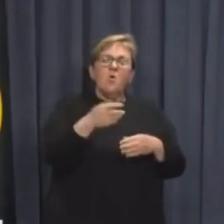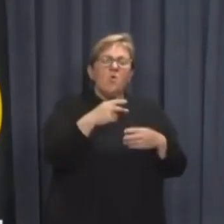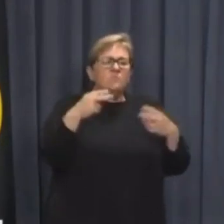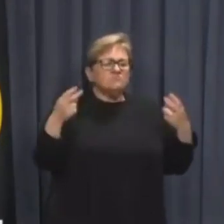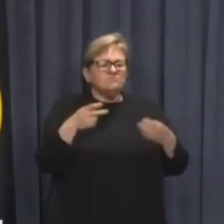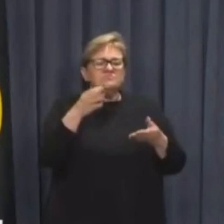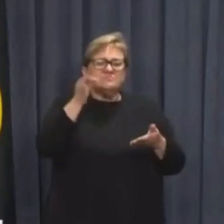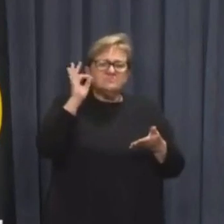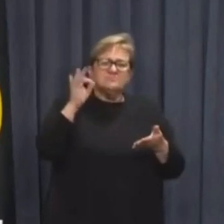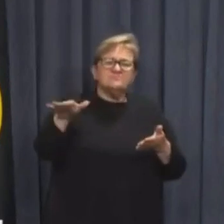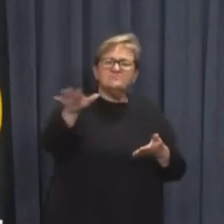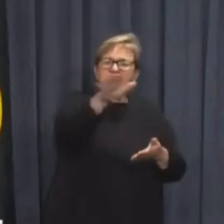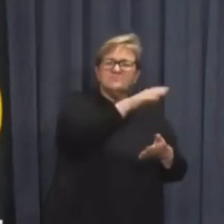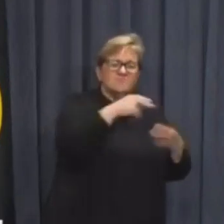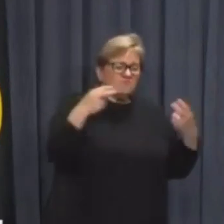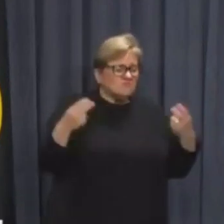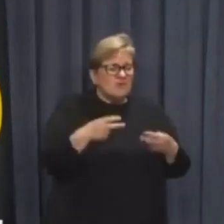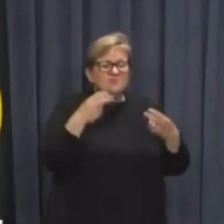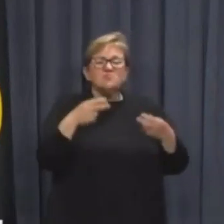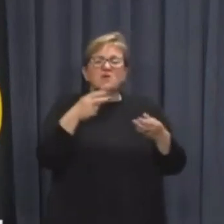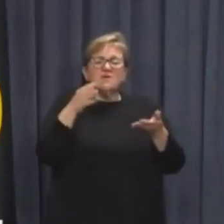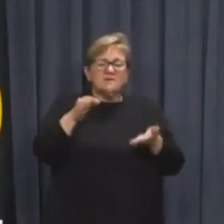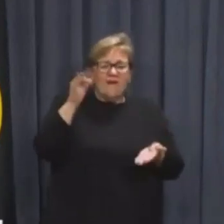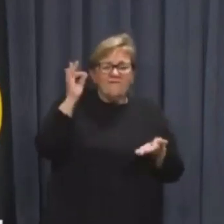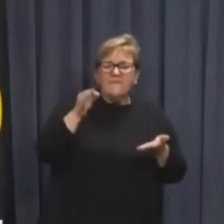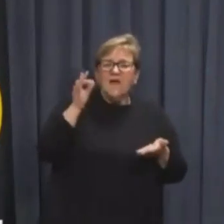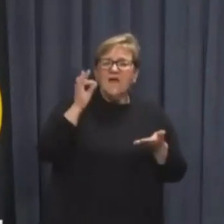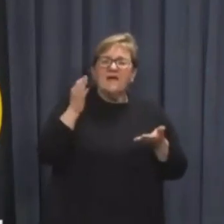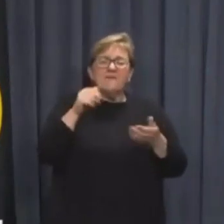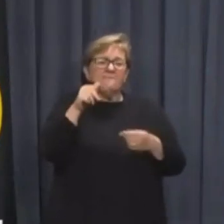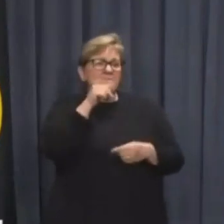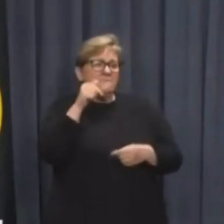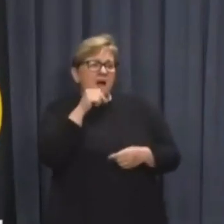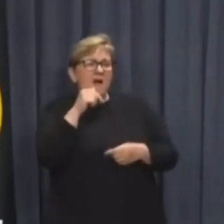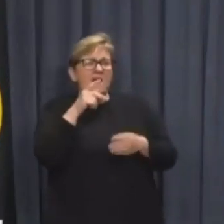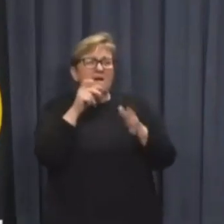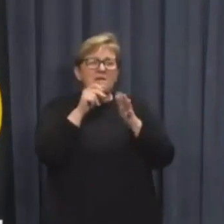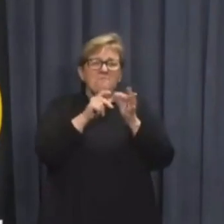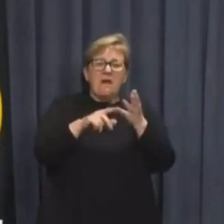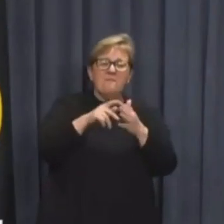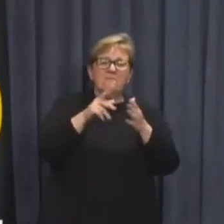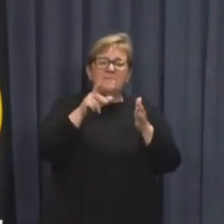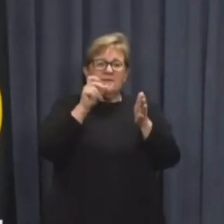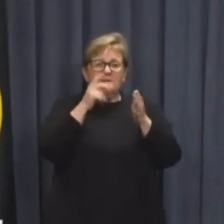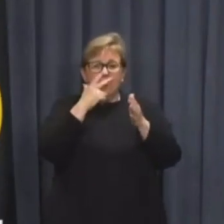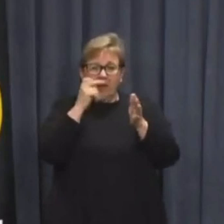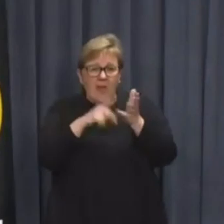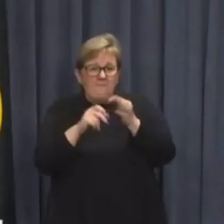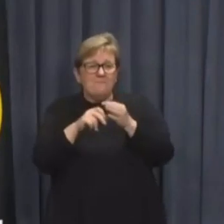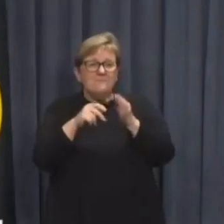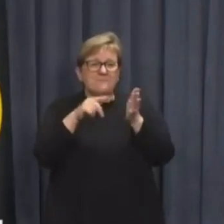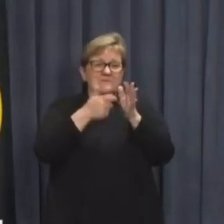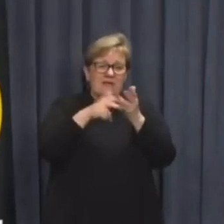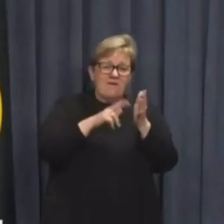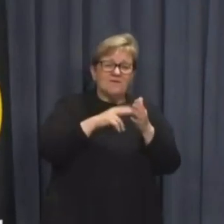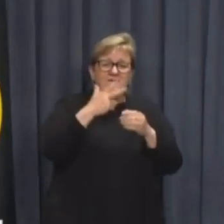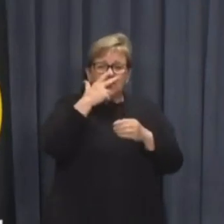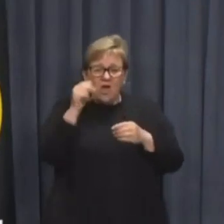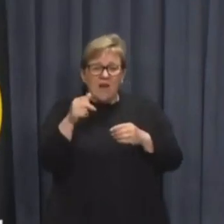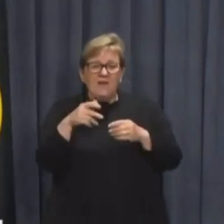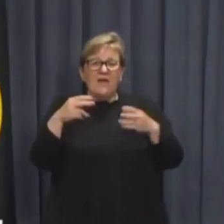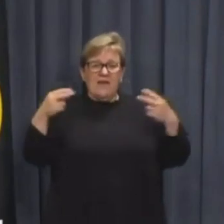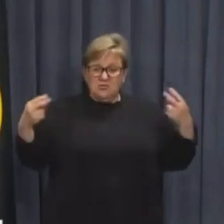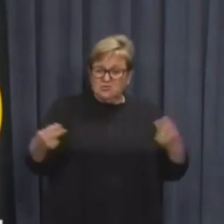venues, including restaurants, cafes, bars, pubs, clubs, taverns, nightclubs,